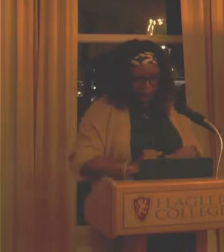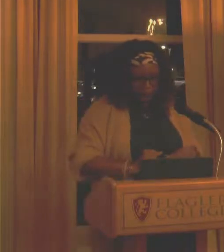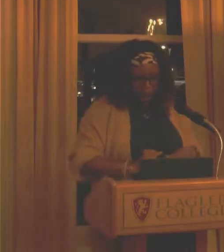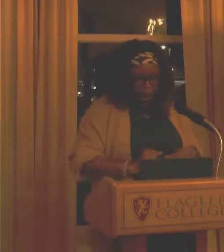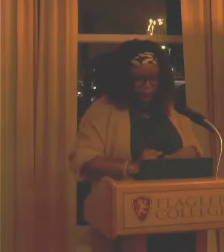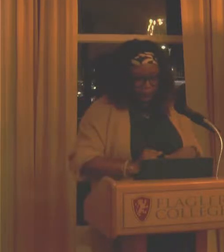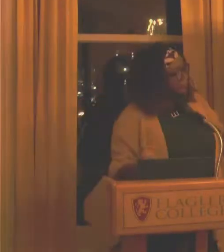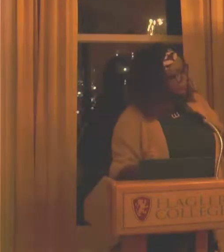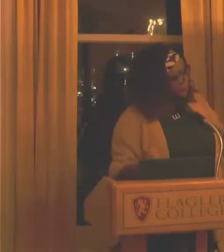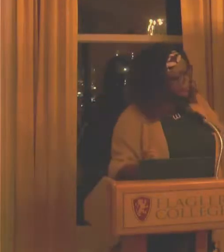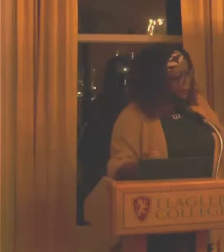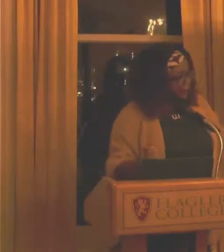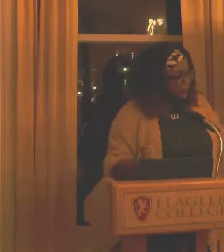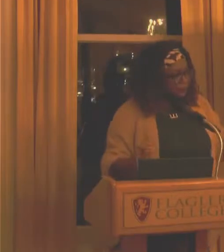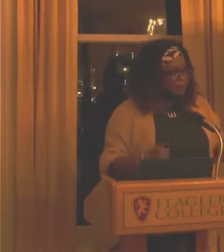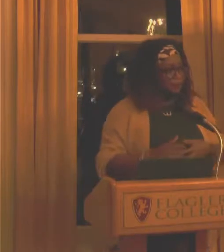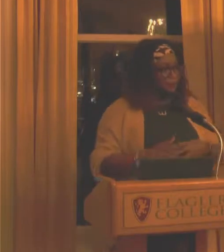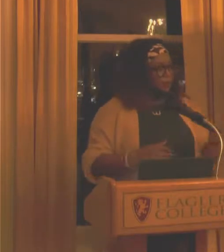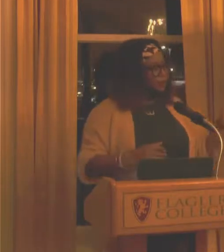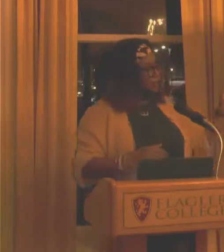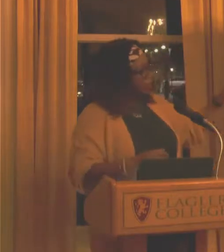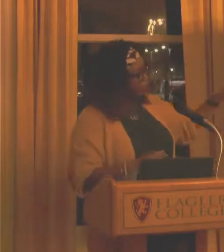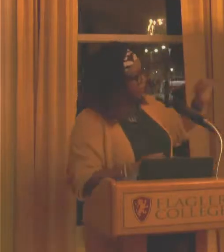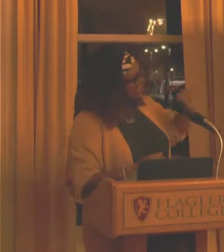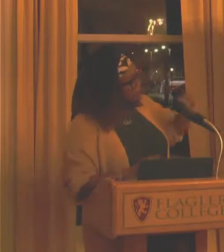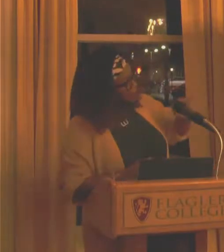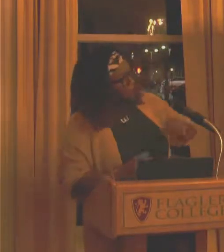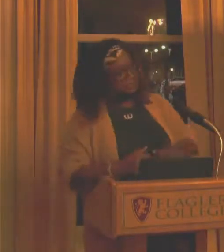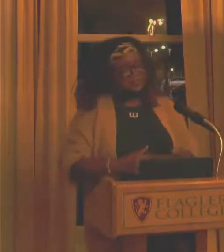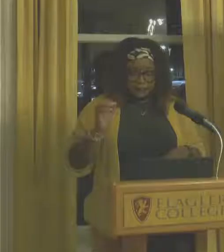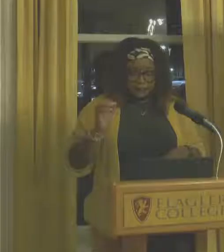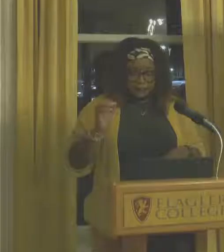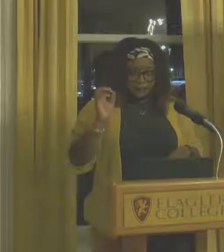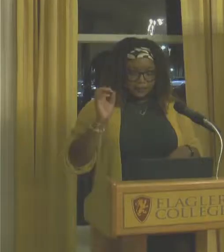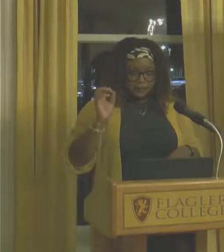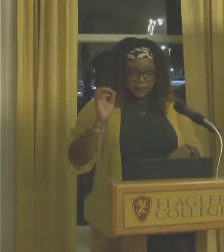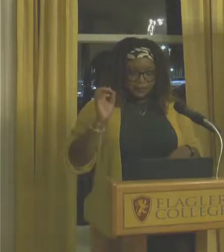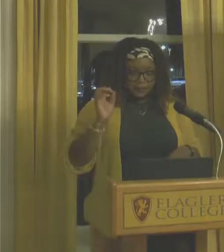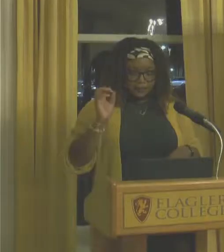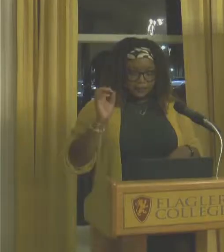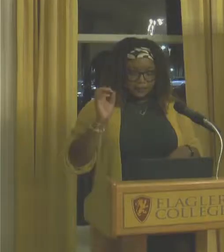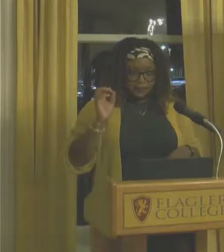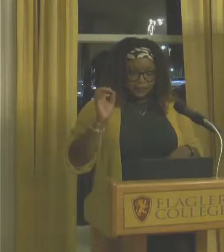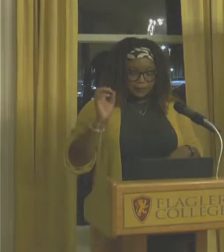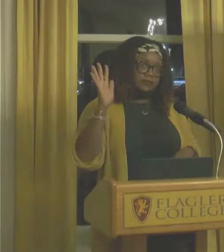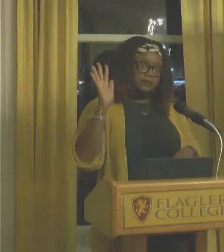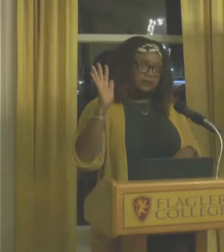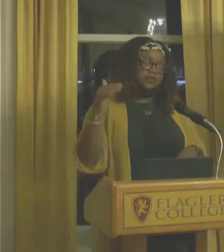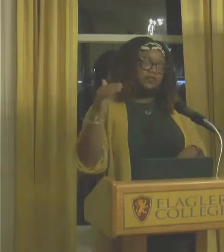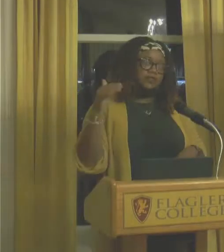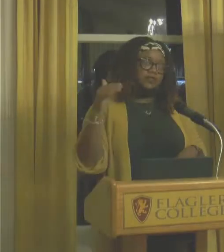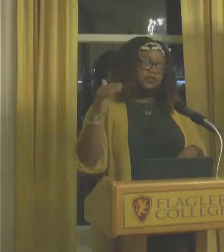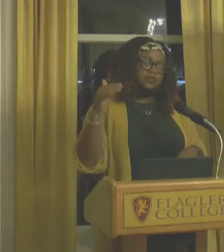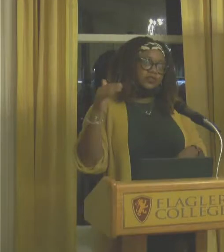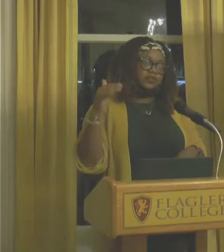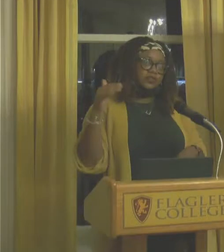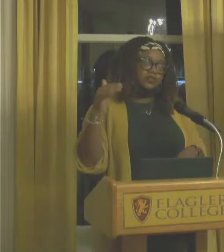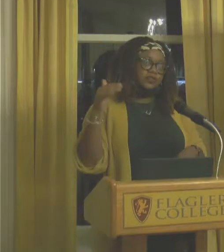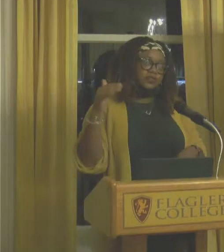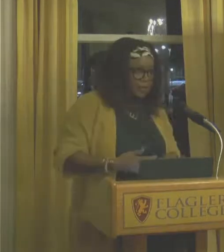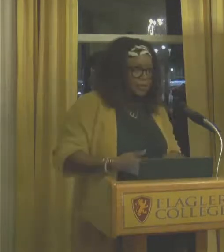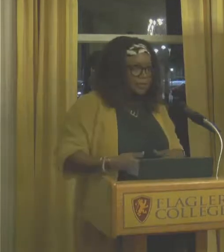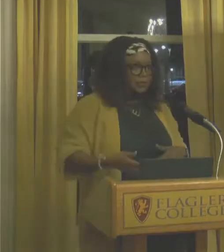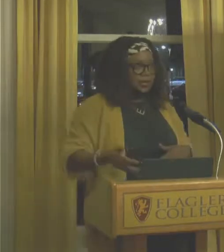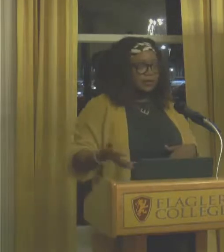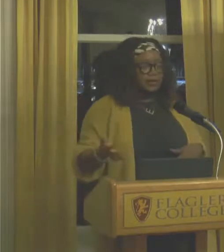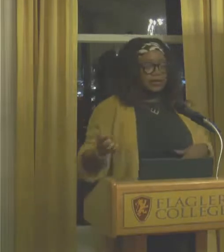Um, some very cool things have happened. So a car got wrapped. It was sort of a tribute to Intozaki Shange.